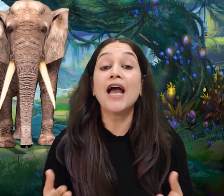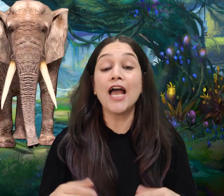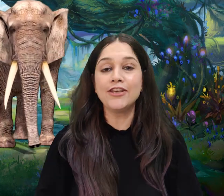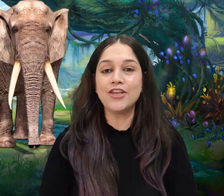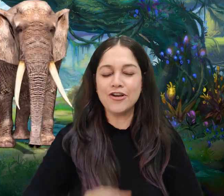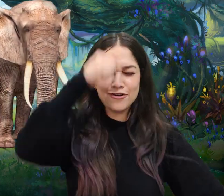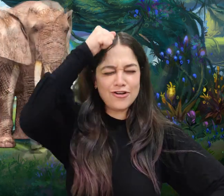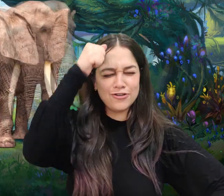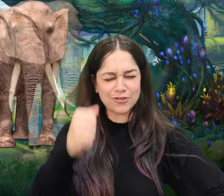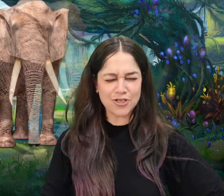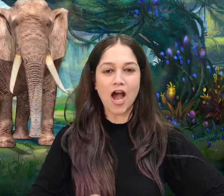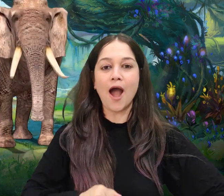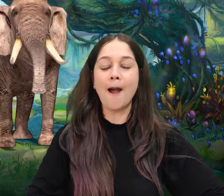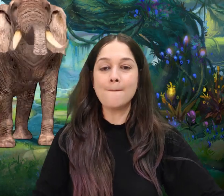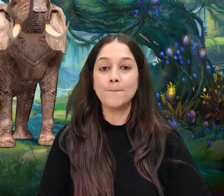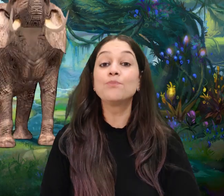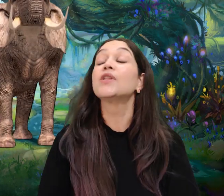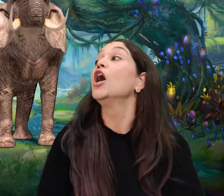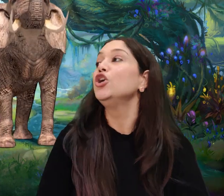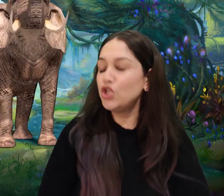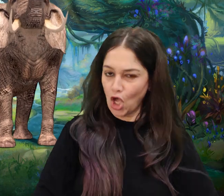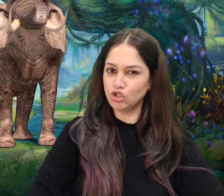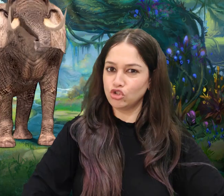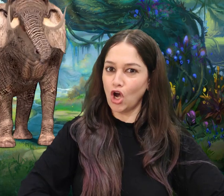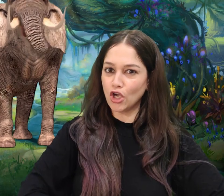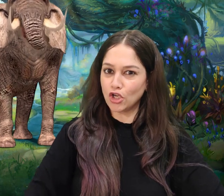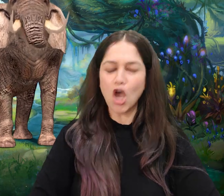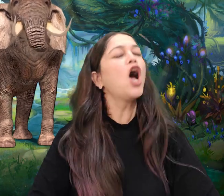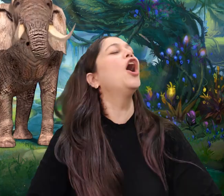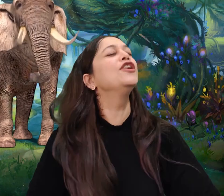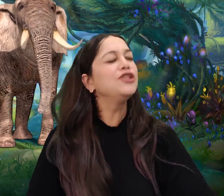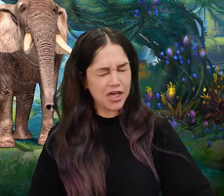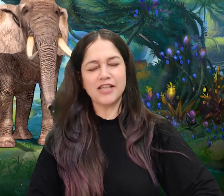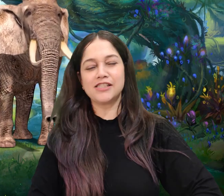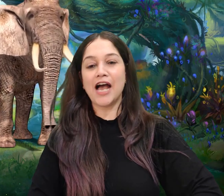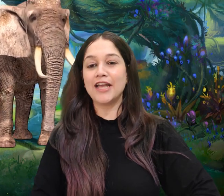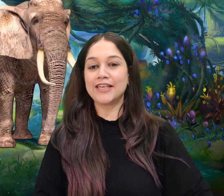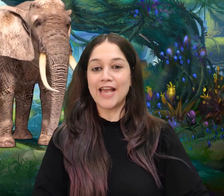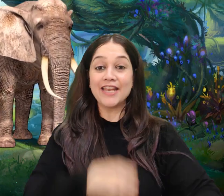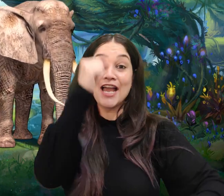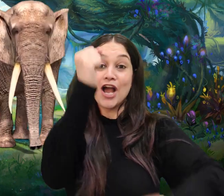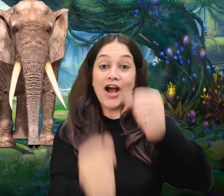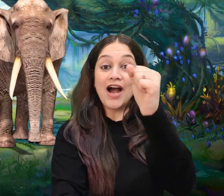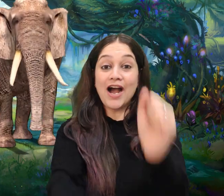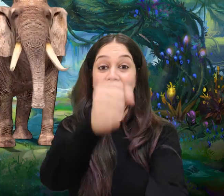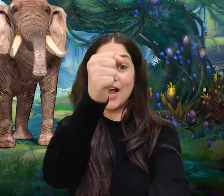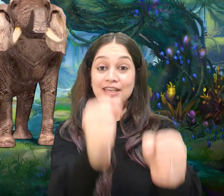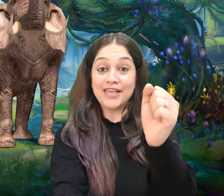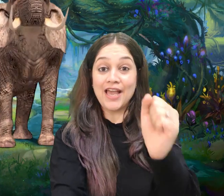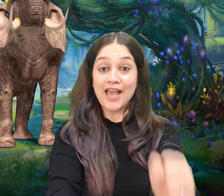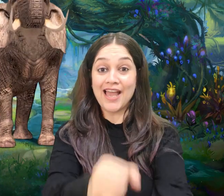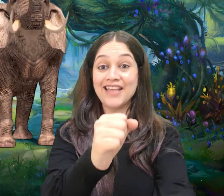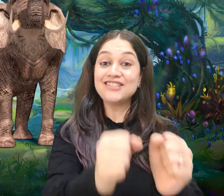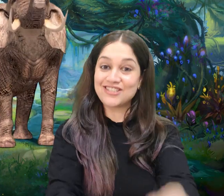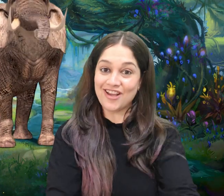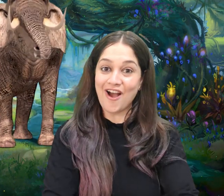you stomp? Yes I can, yes I can, I can stomp!